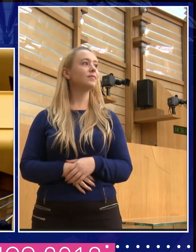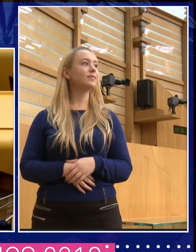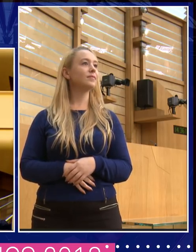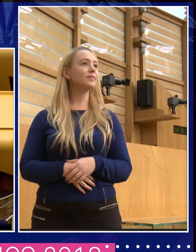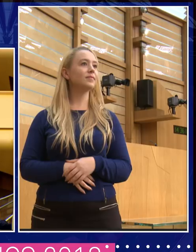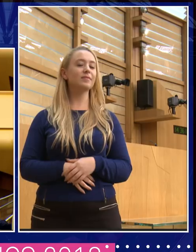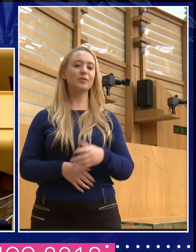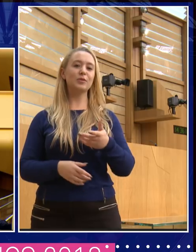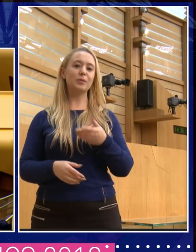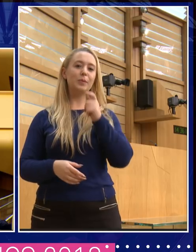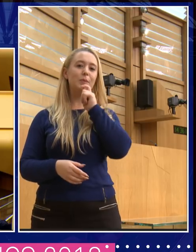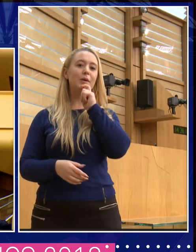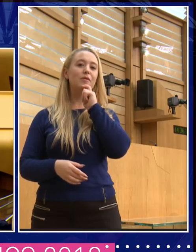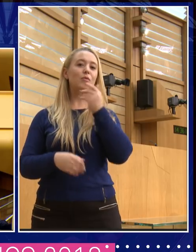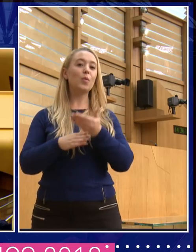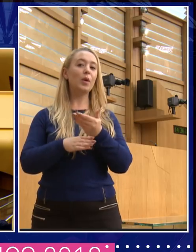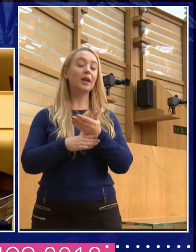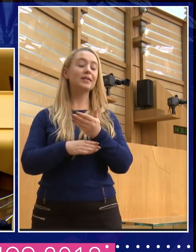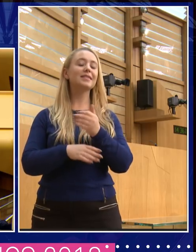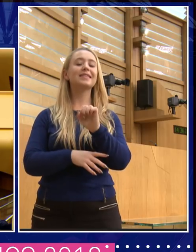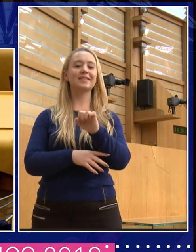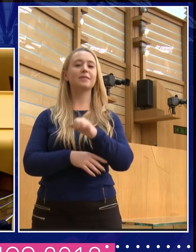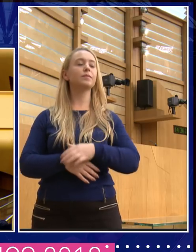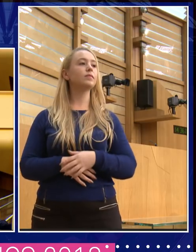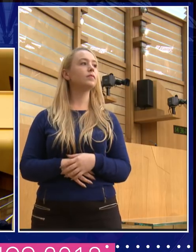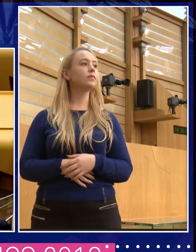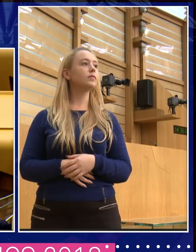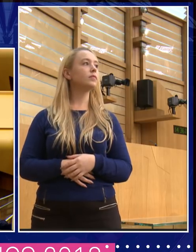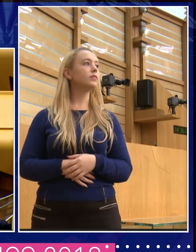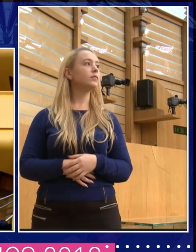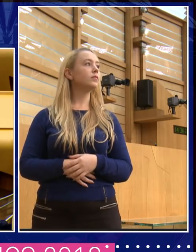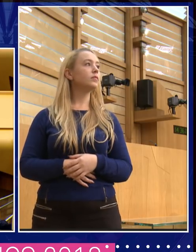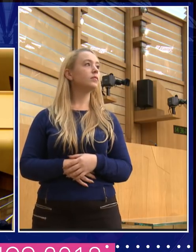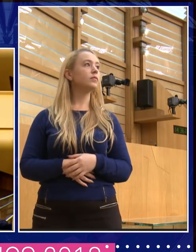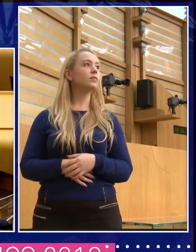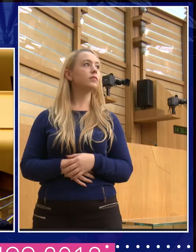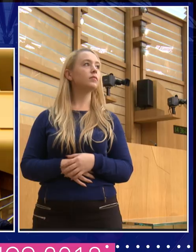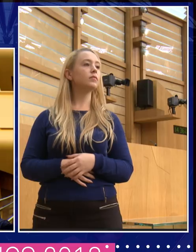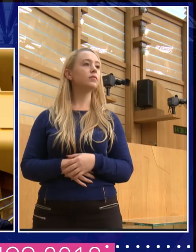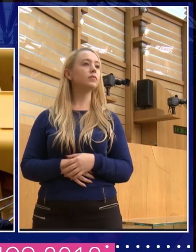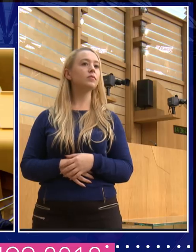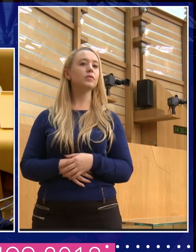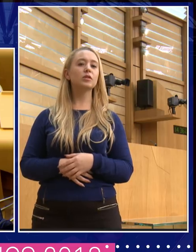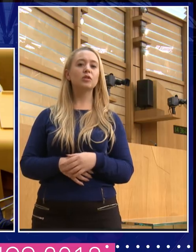Yes. Is this one working? It is. I'm wondering how much you still believe in progress, as you did when you were five.